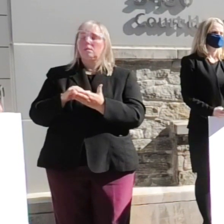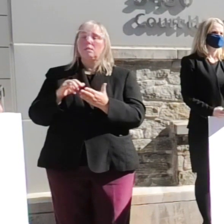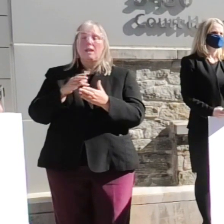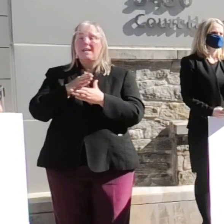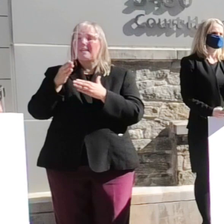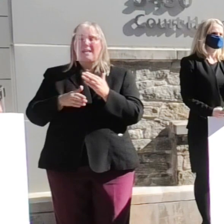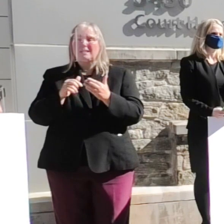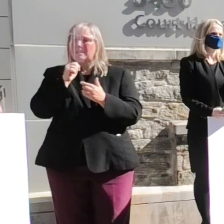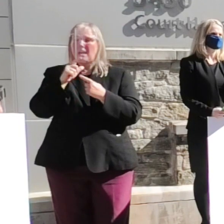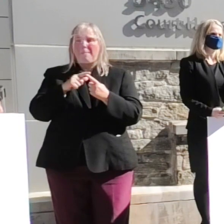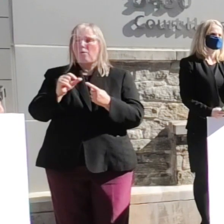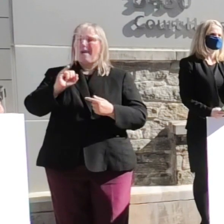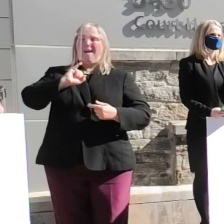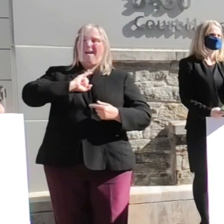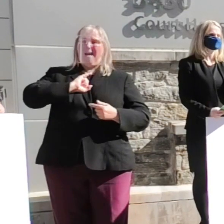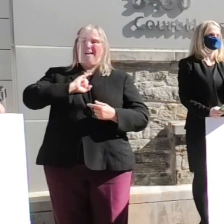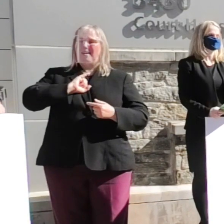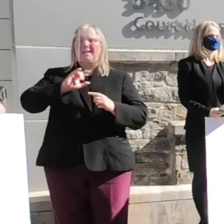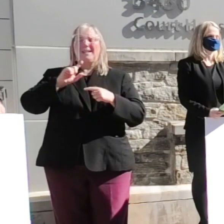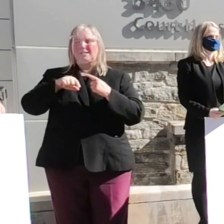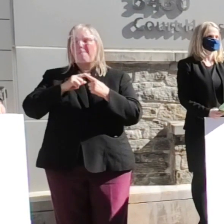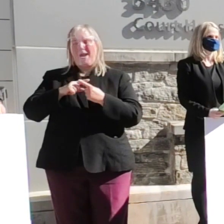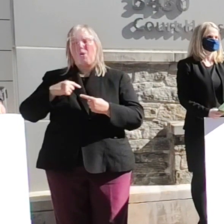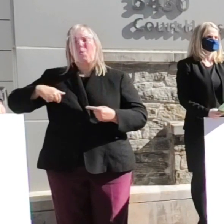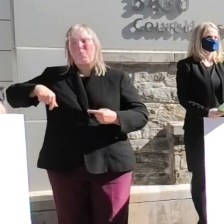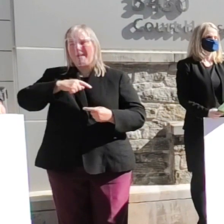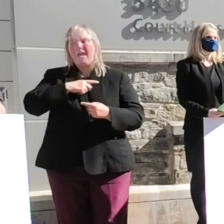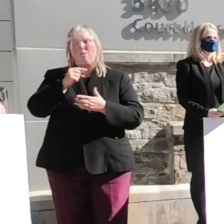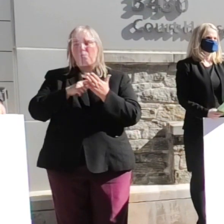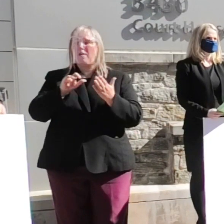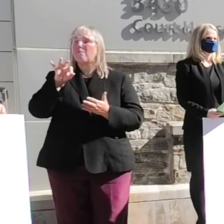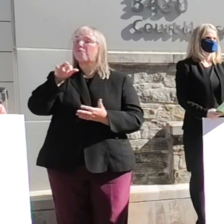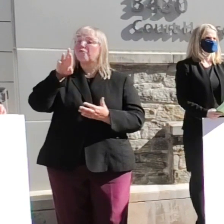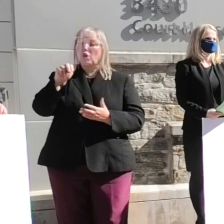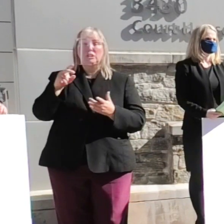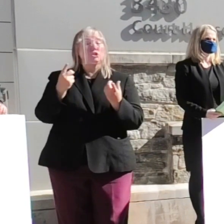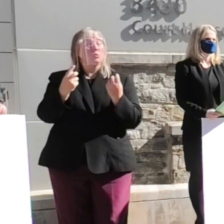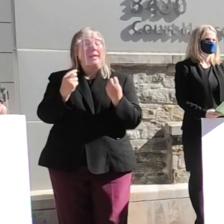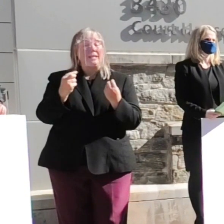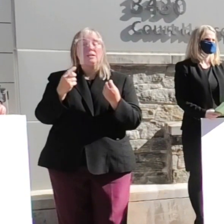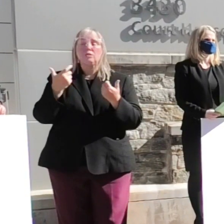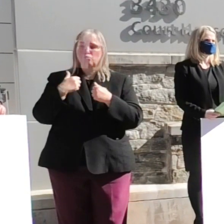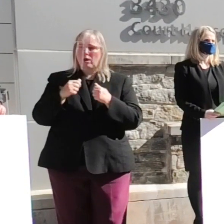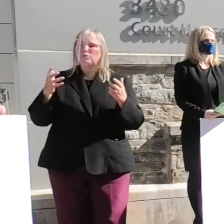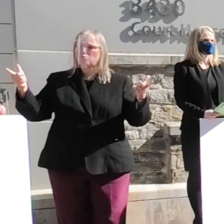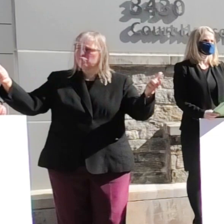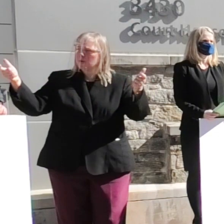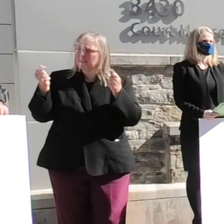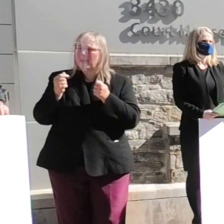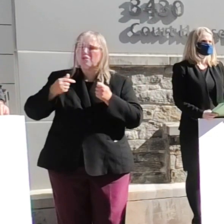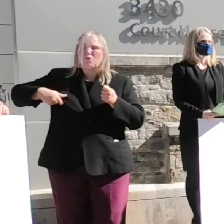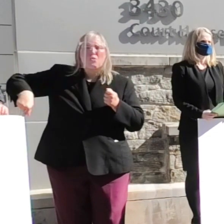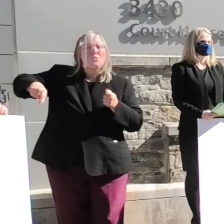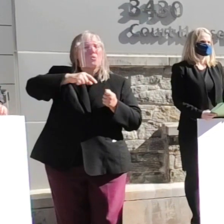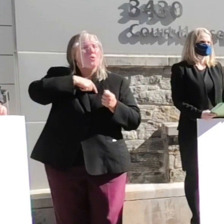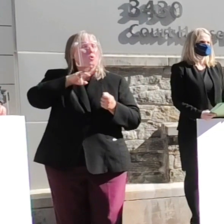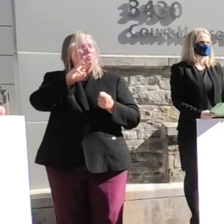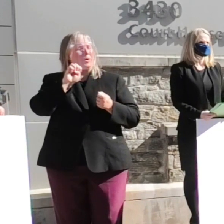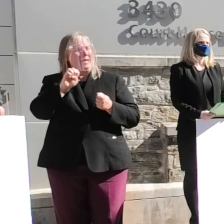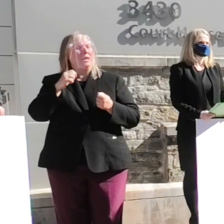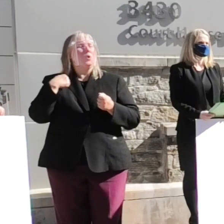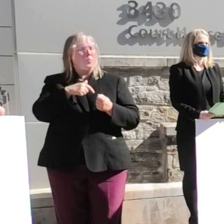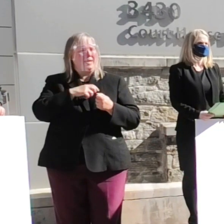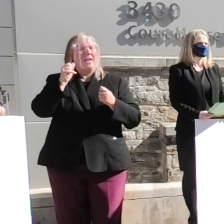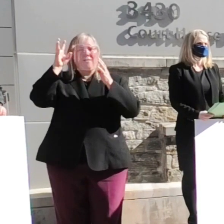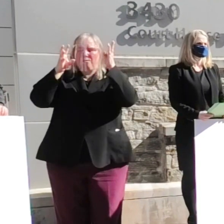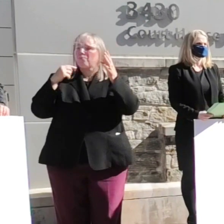end it's not about I it's about we and what Fern is doing is trying to bring together the we so that we can be innovative we would not